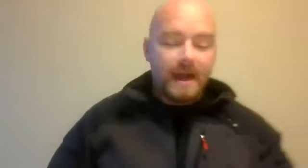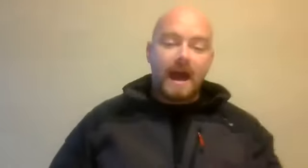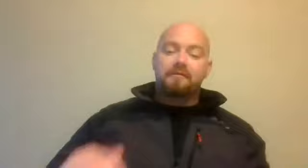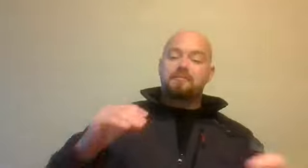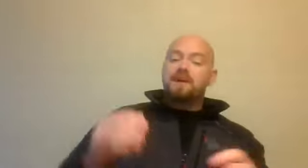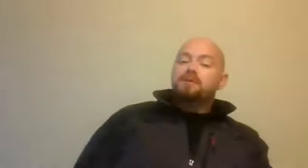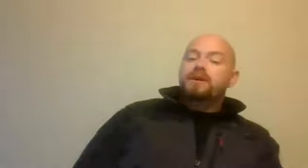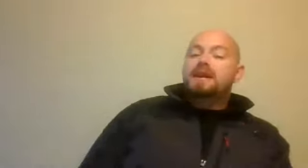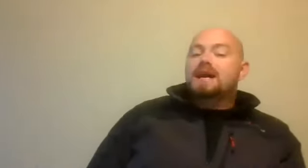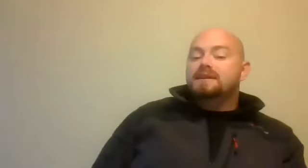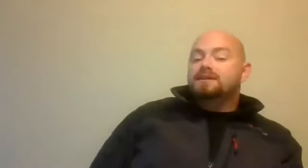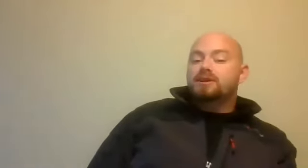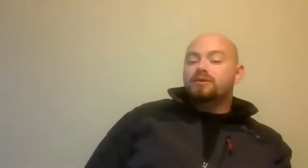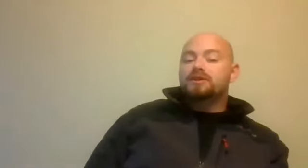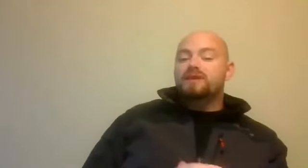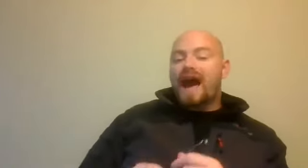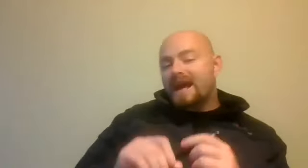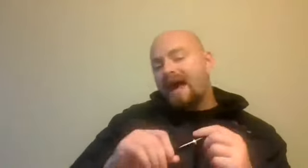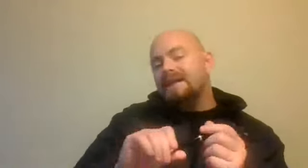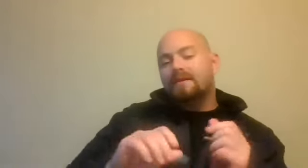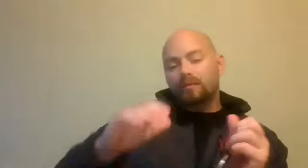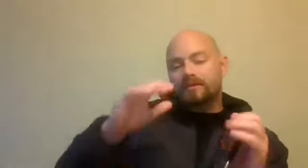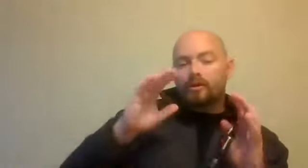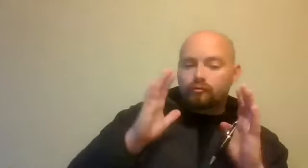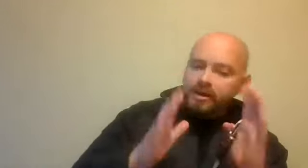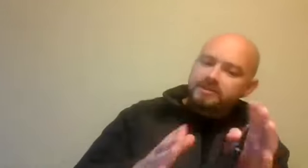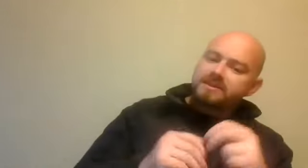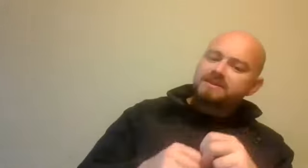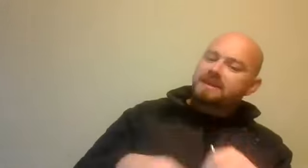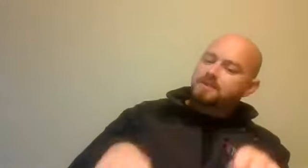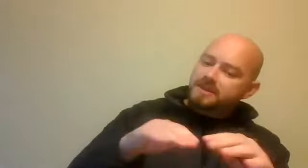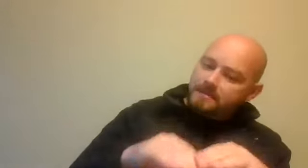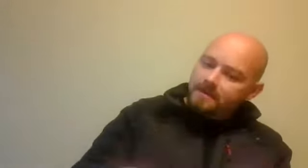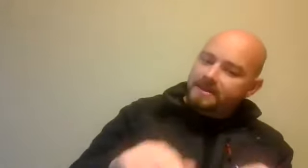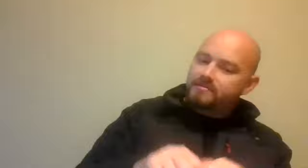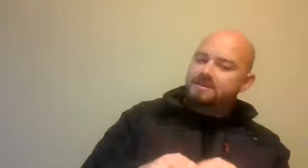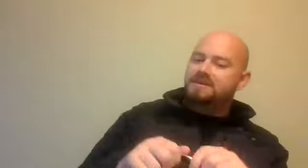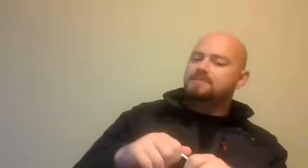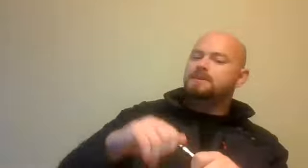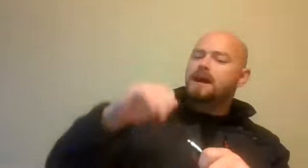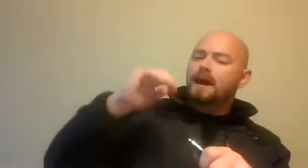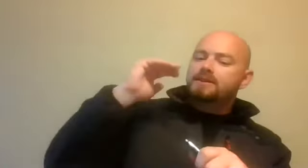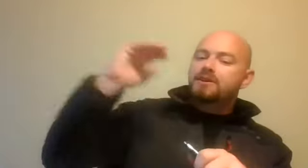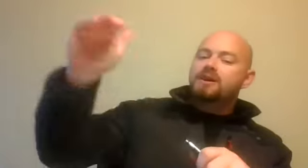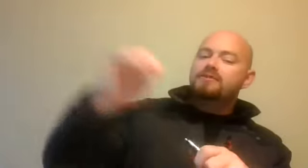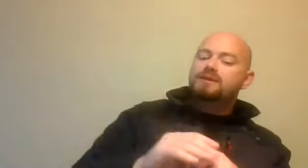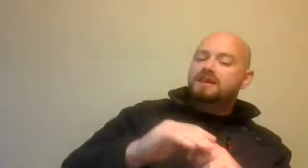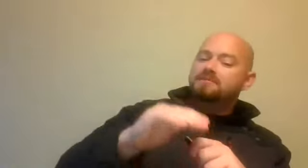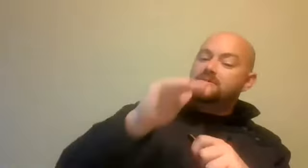And for people who are engaged in the security industry at any level, whether you're writing risk assessments, implementing risk assessments, designing risk assessments